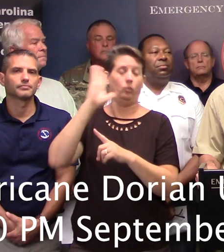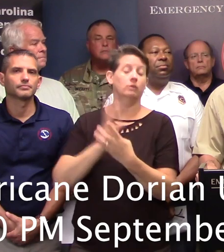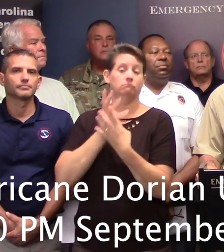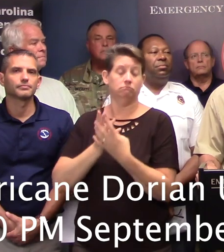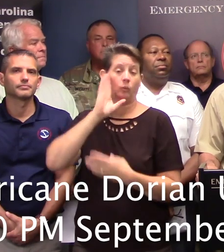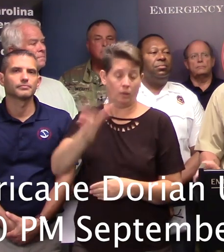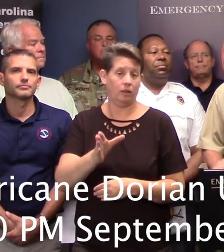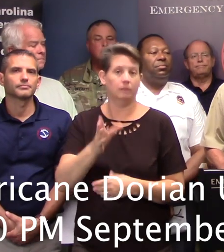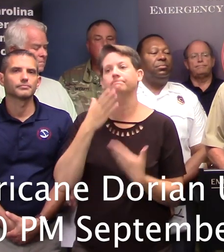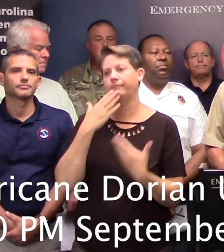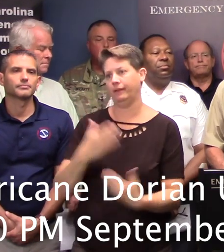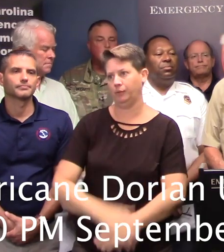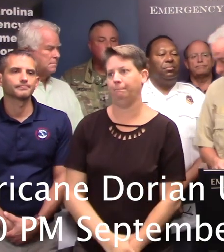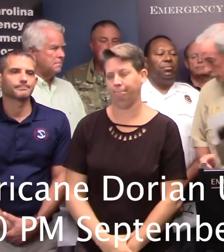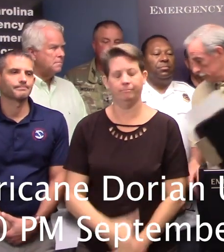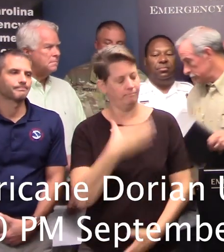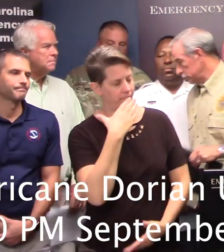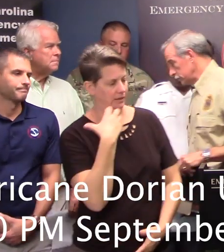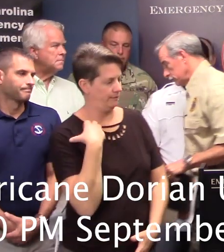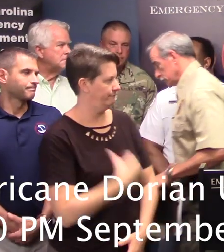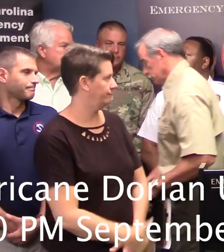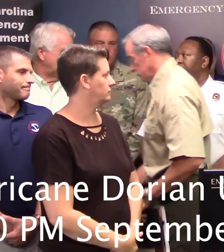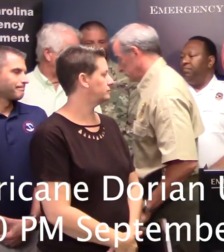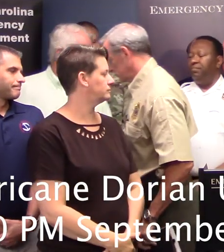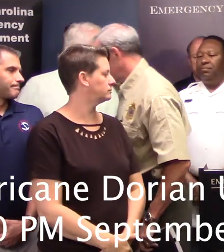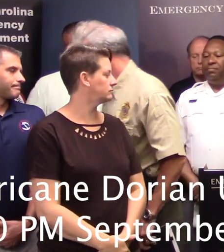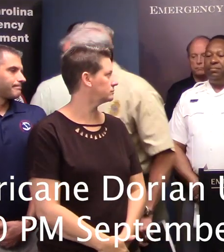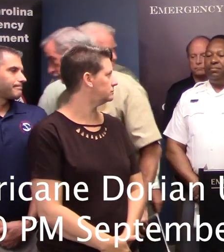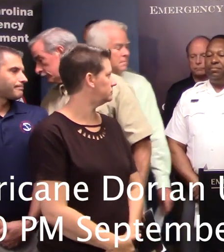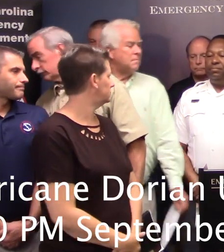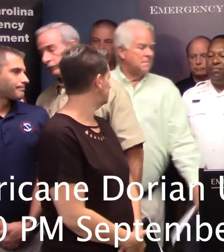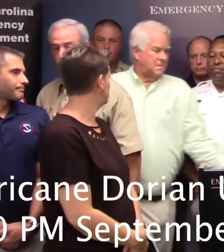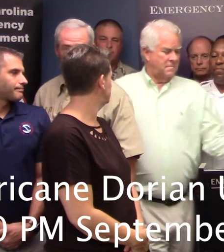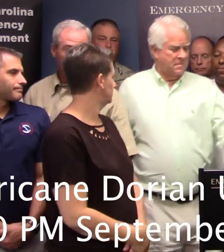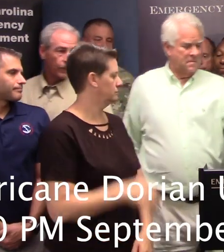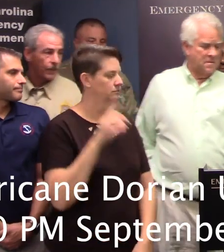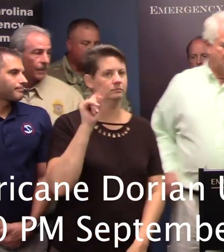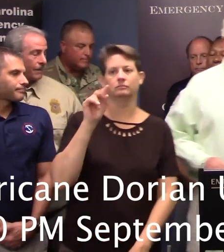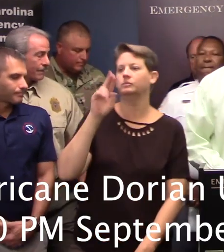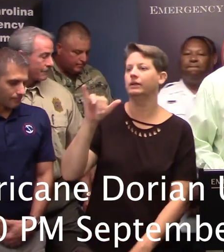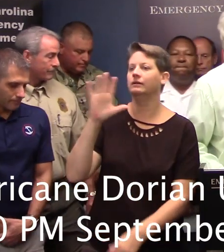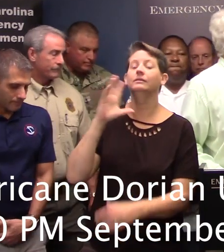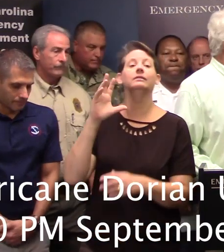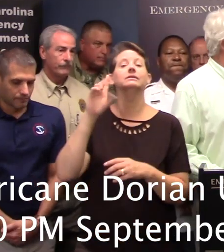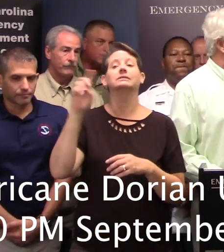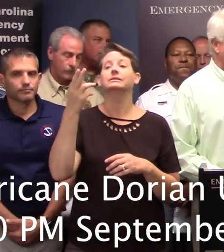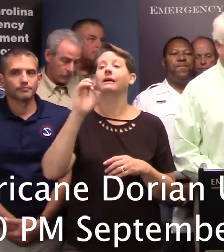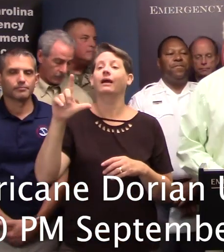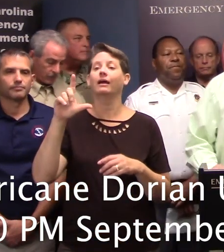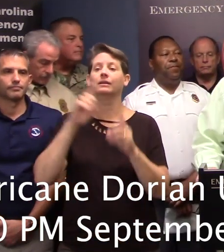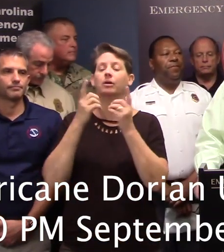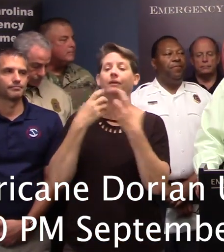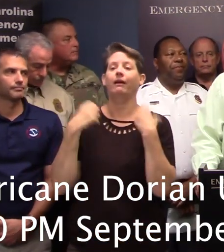to jail. Thank you. Thank you, Chief. Rick Timmy, Director of Health and Environmental Control. Thank you,